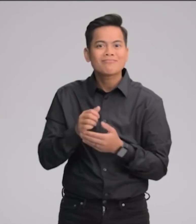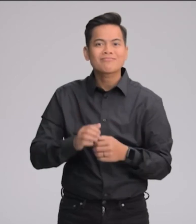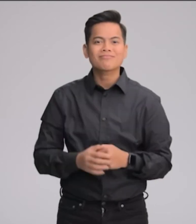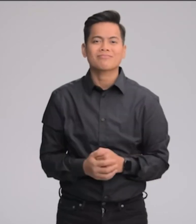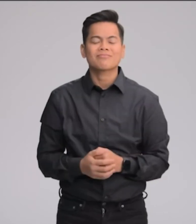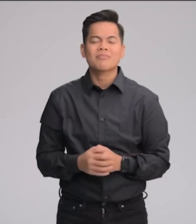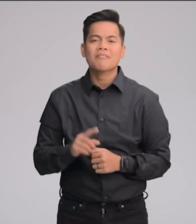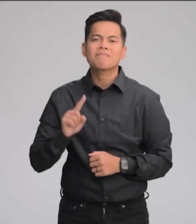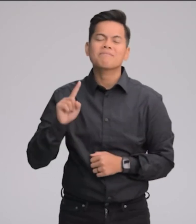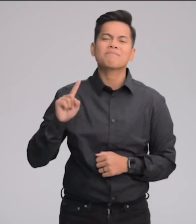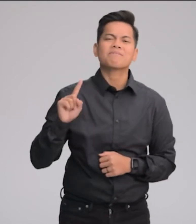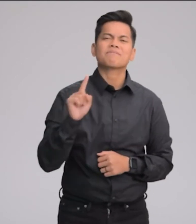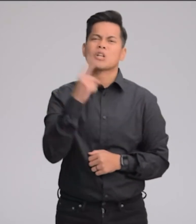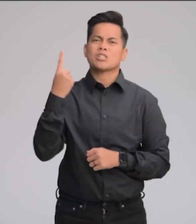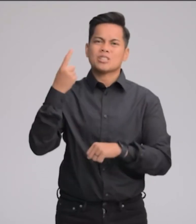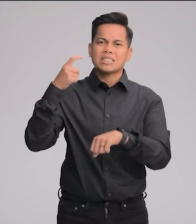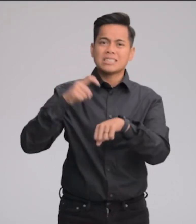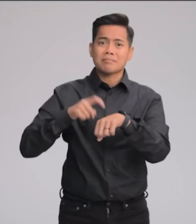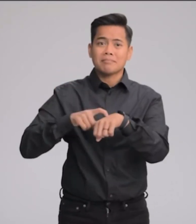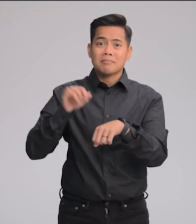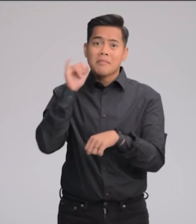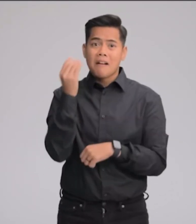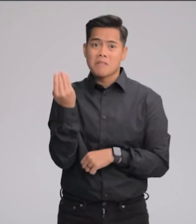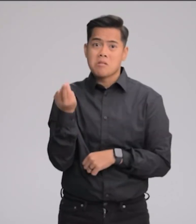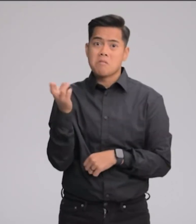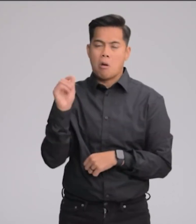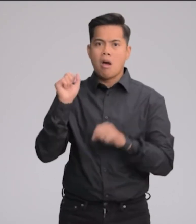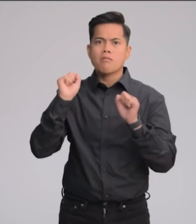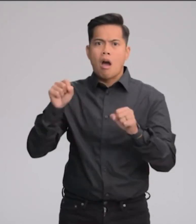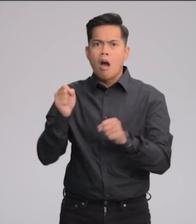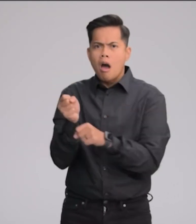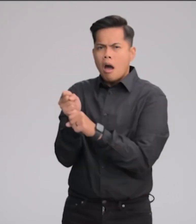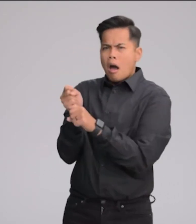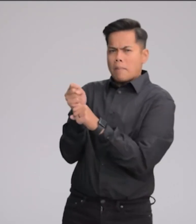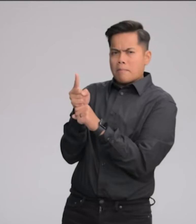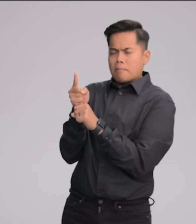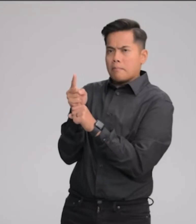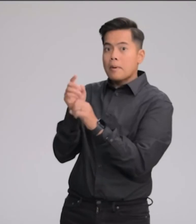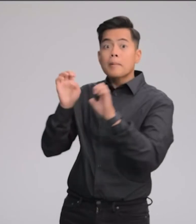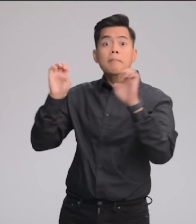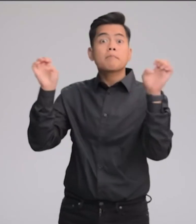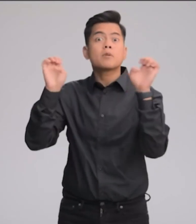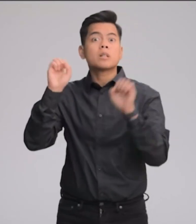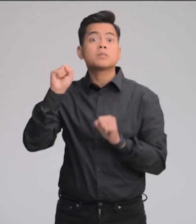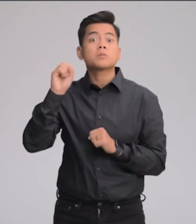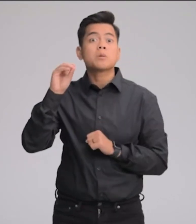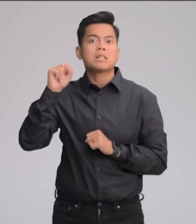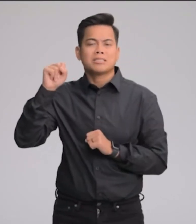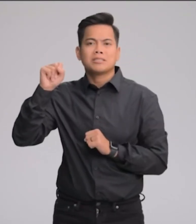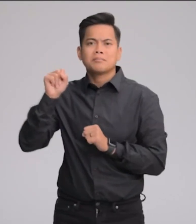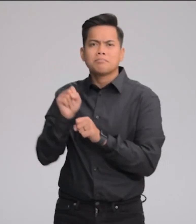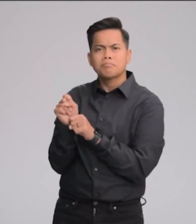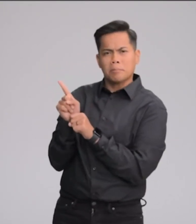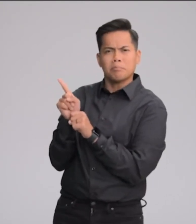For the first time, iPhone 14 Pro will be able to communicate with satellites with emergency SOS.